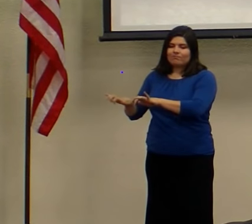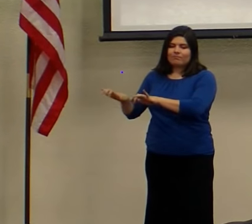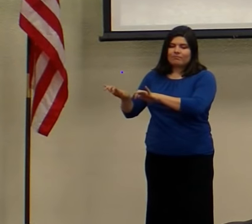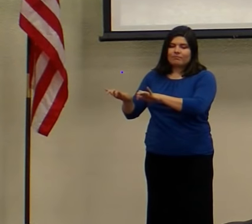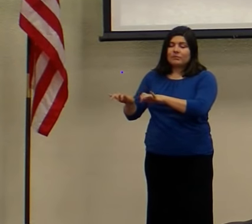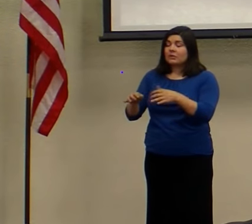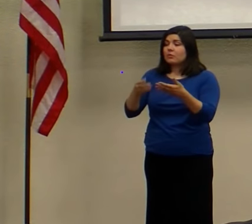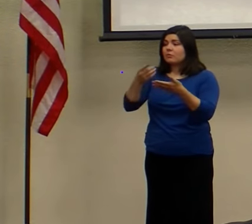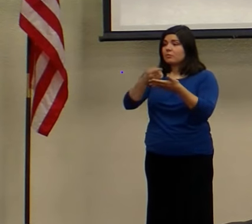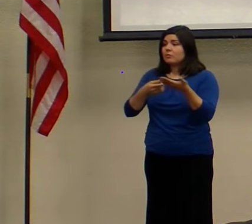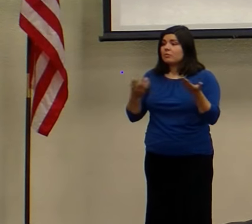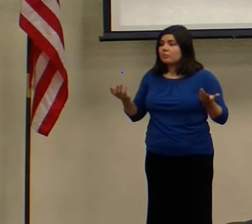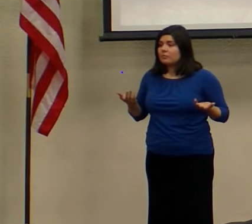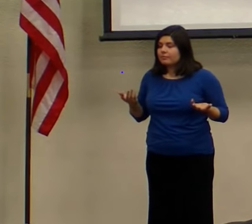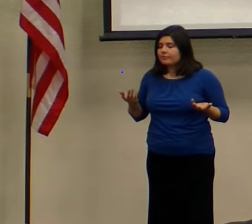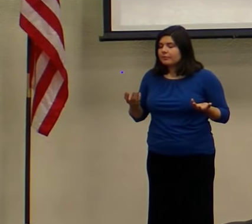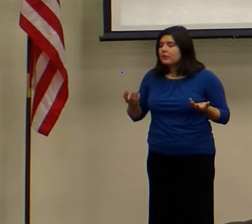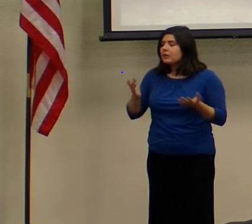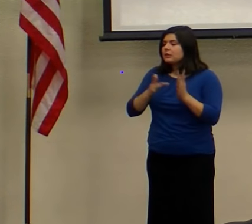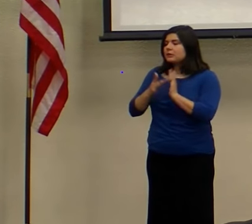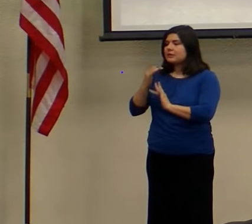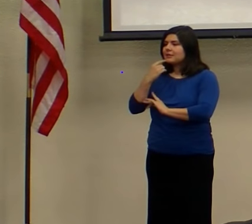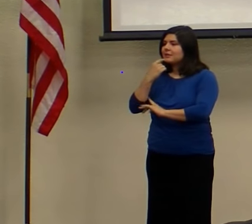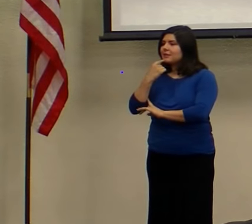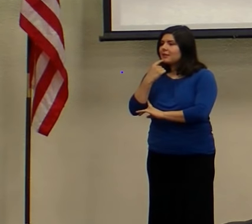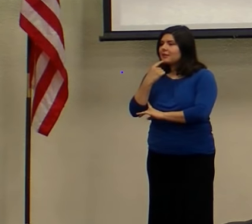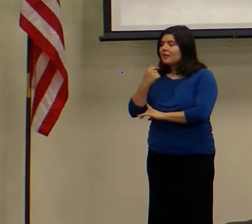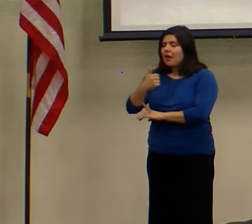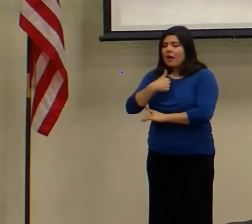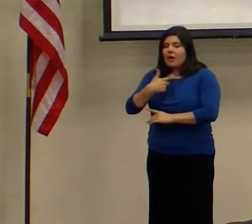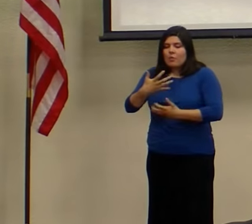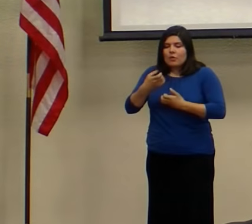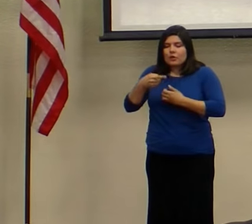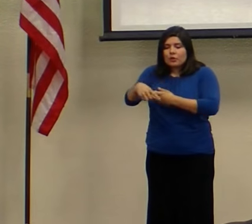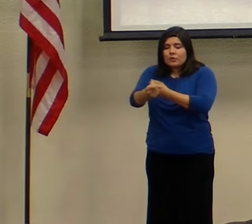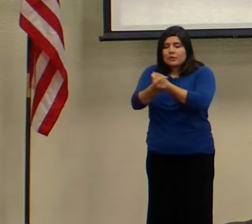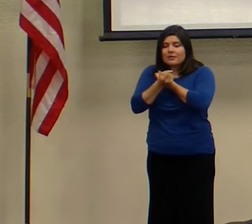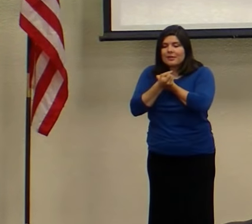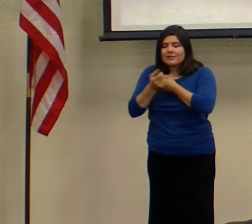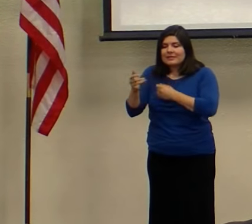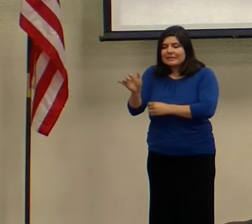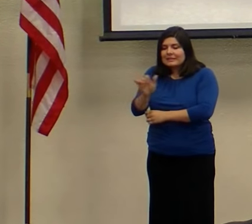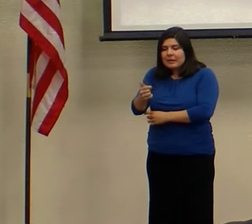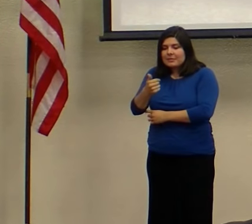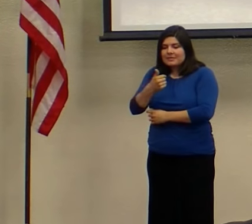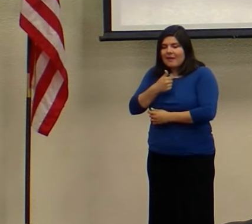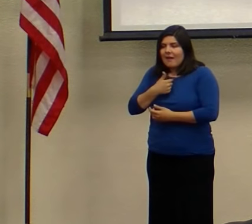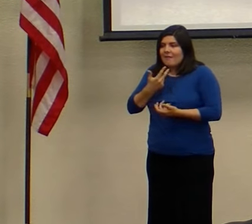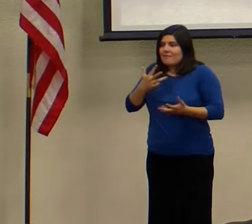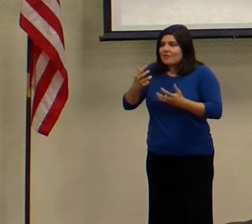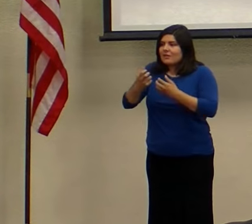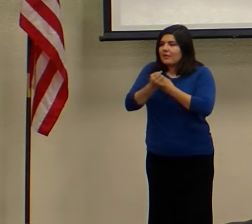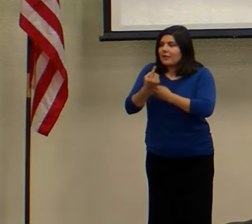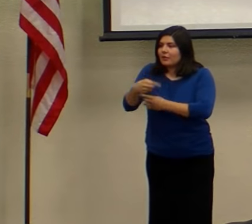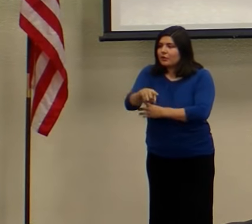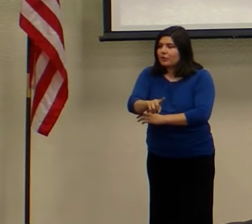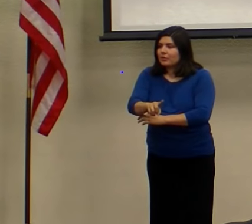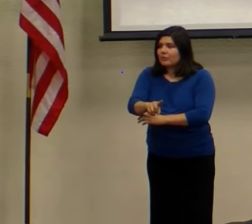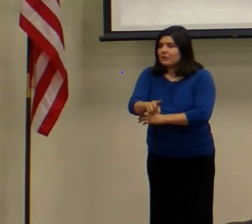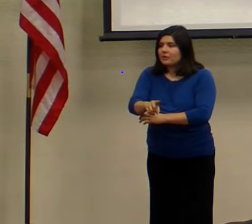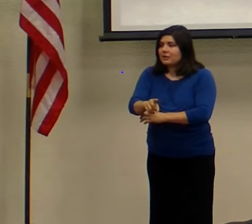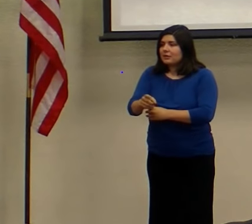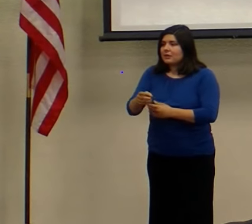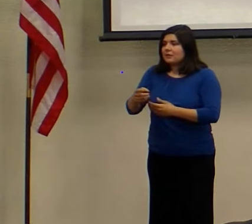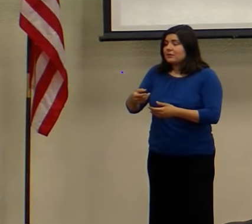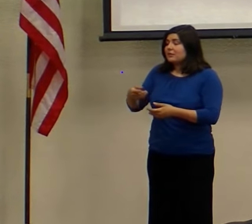And what it is, is he tells us, I want you to love even as I have loved you. You see, he gave this commandment to love